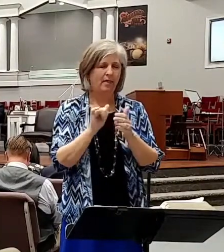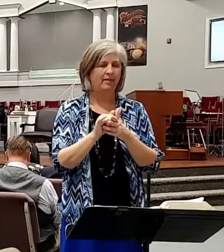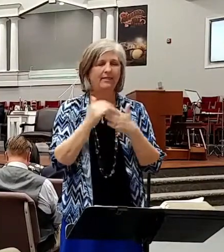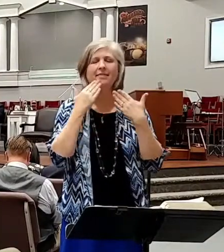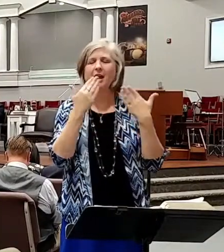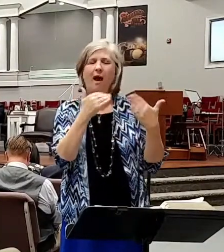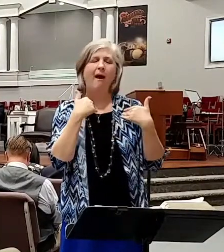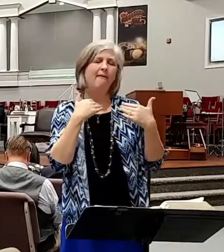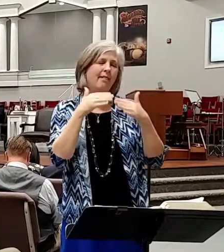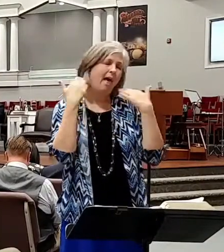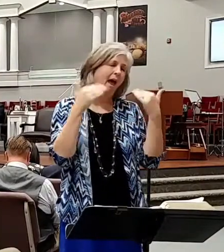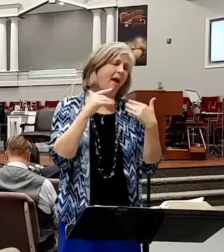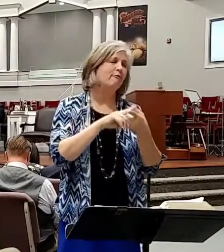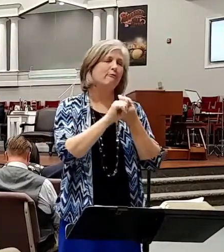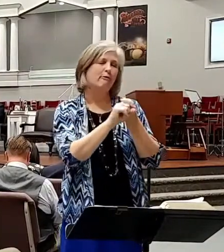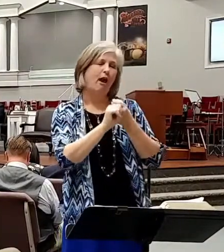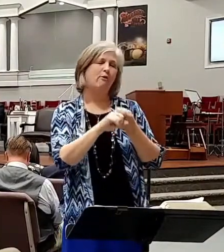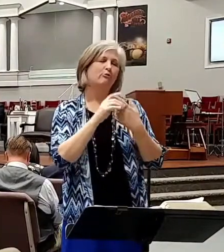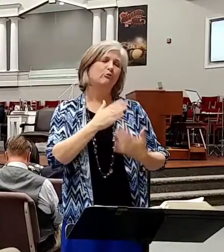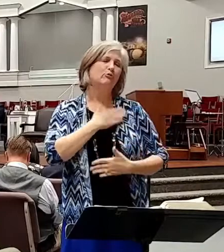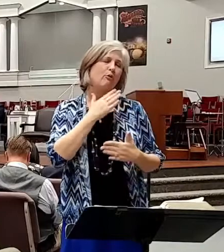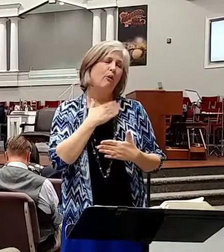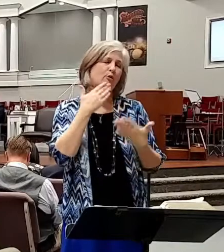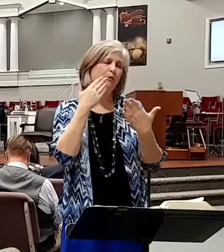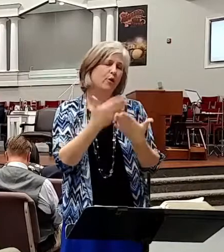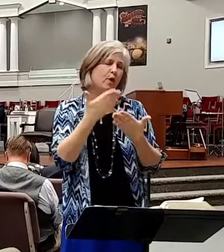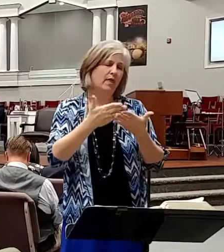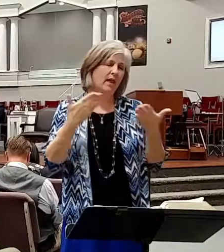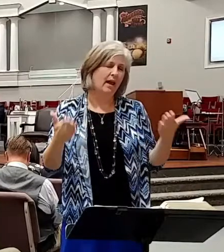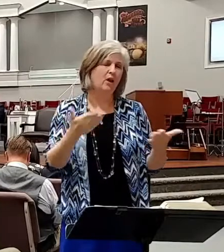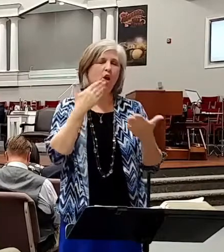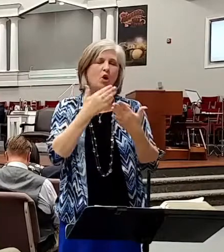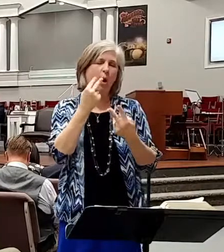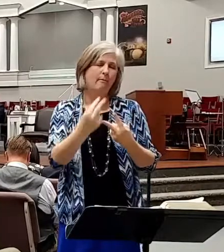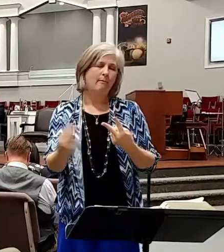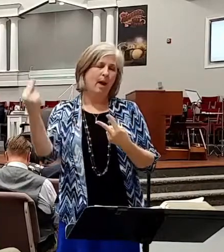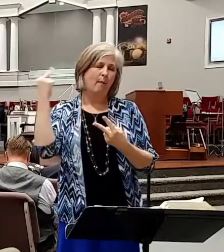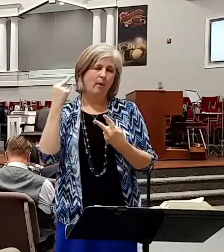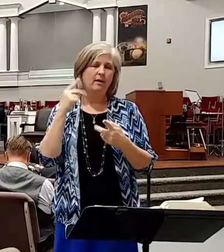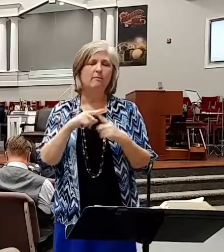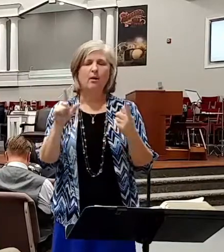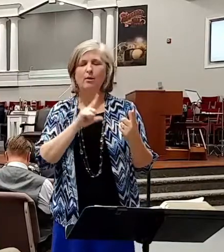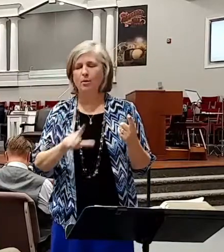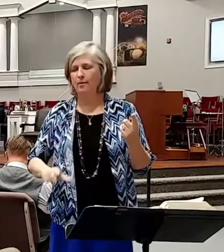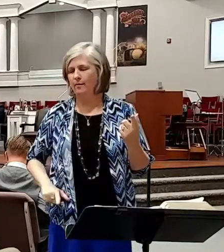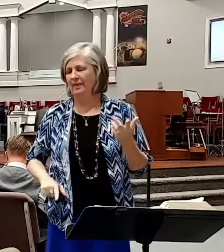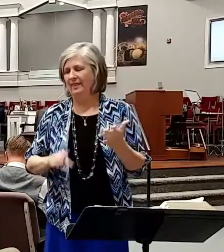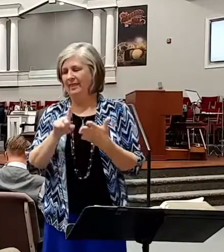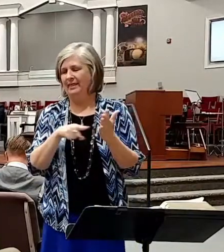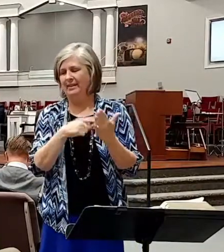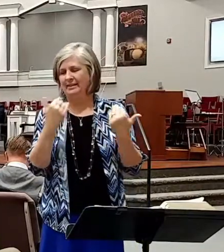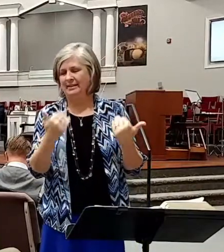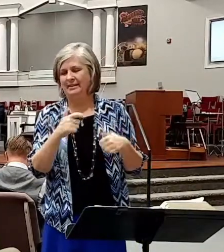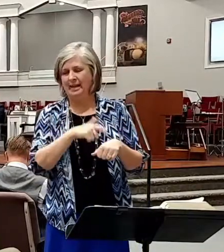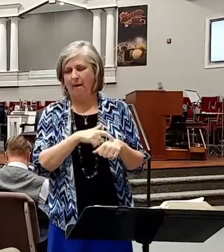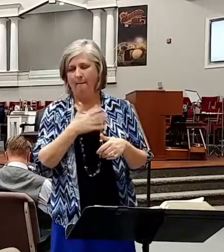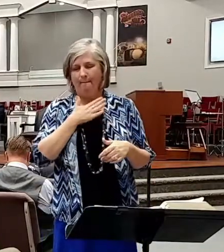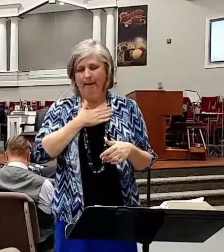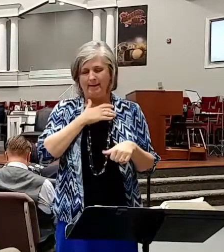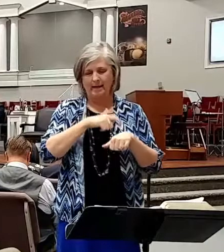friendships and rejoice in good things and good memories. But Lord, in this time, while it's my turn, I pray that you'd help me to be